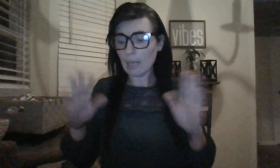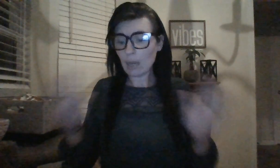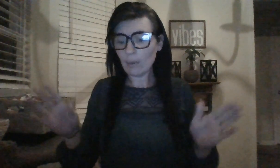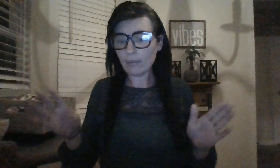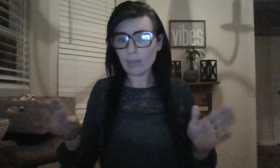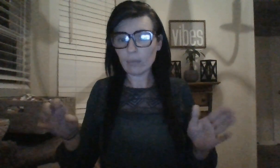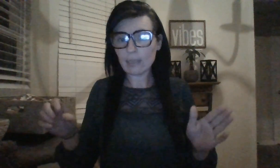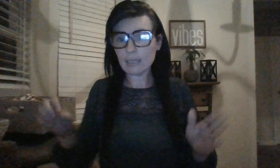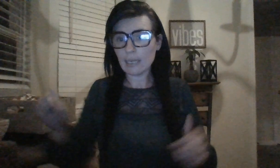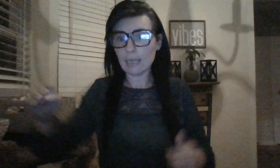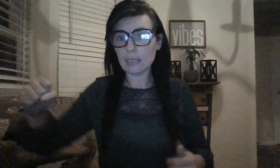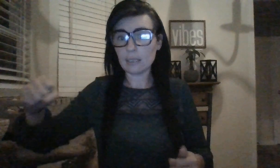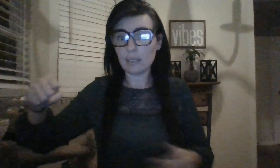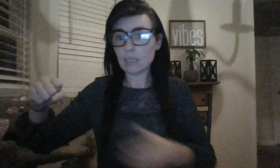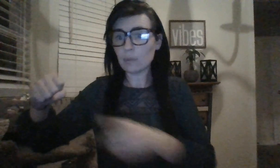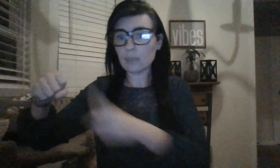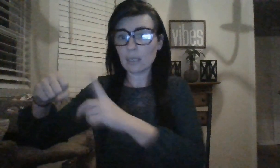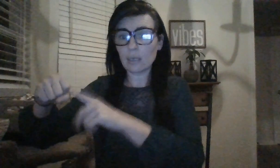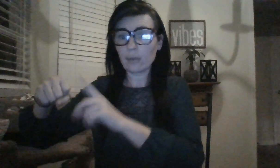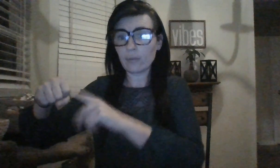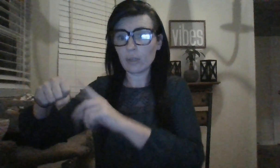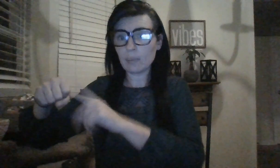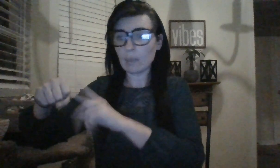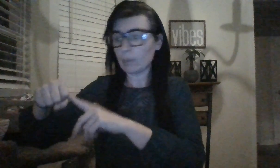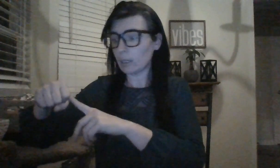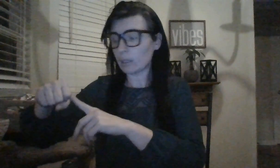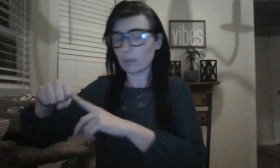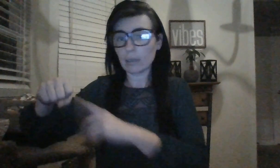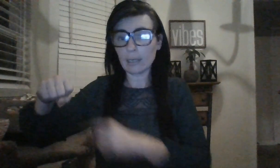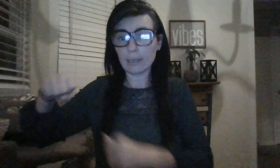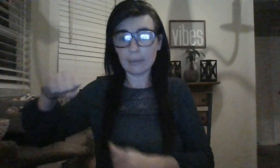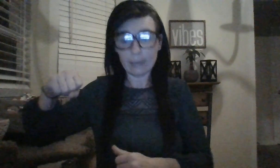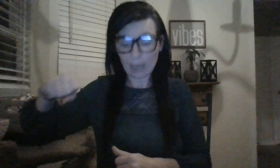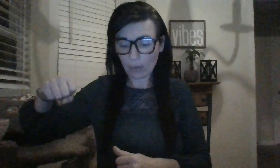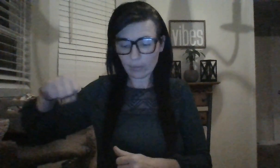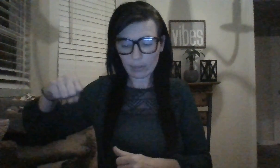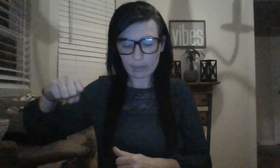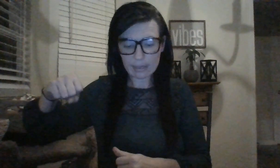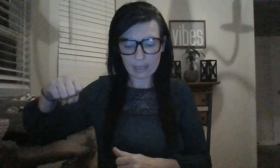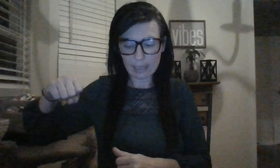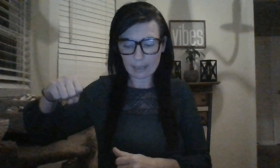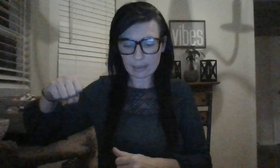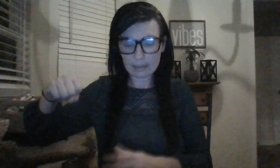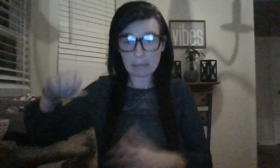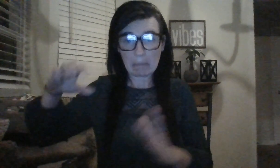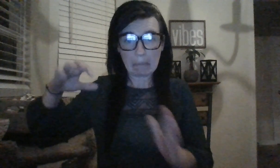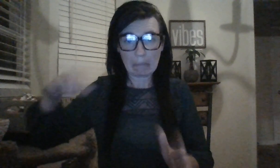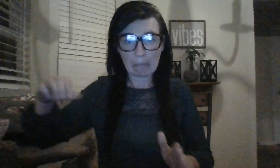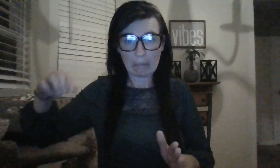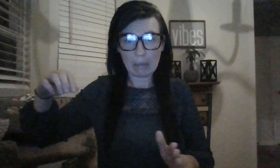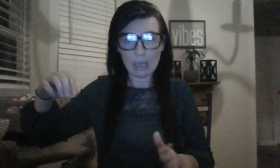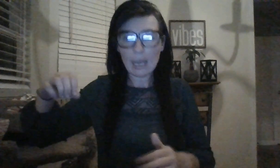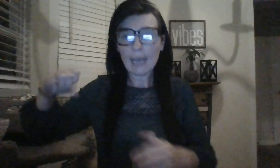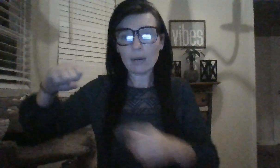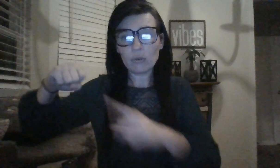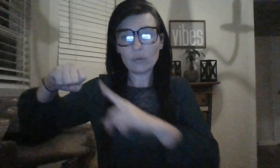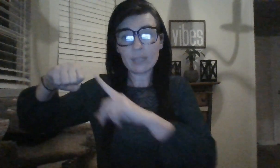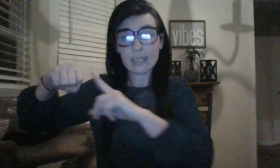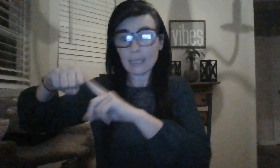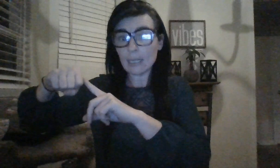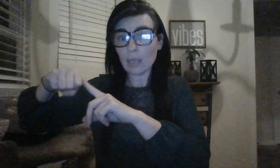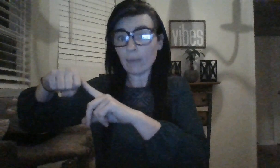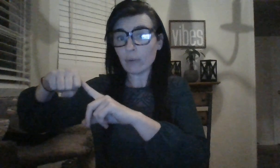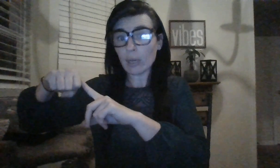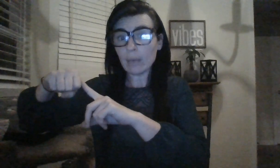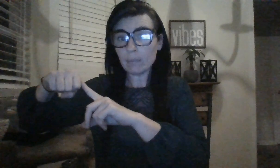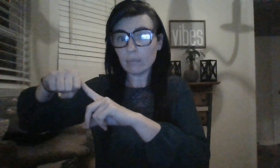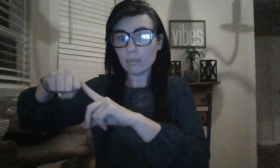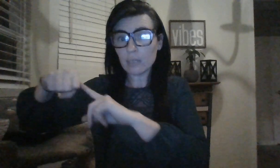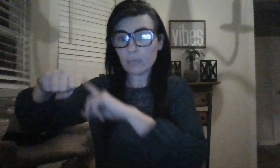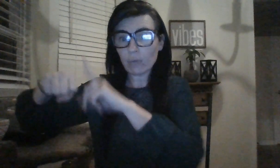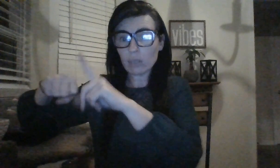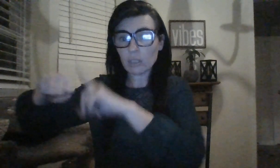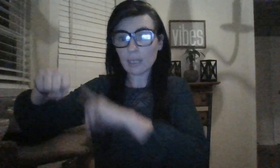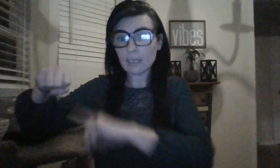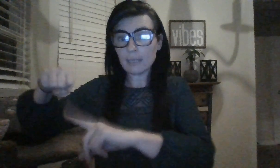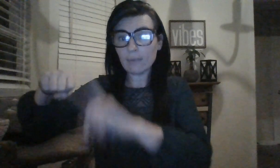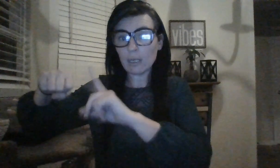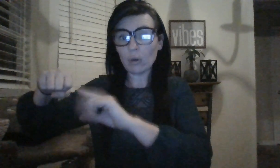However that resonates. This one's going to go very public. However that resonates. I don't know if the city covered up this fraudulent activity